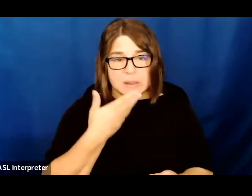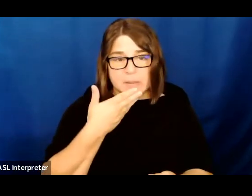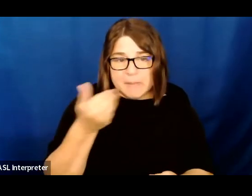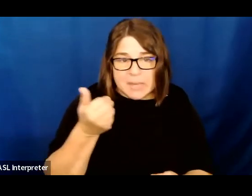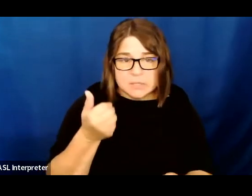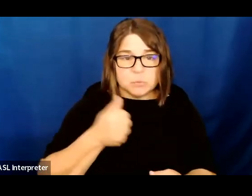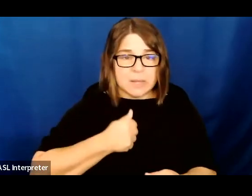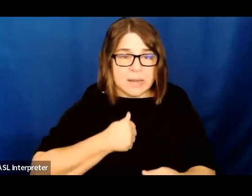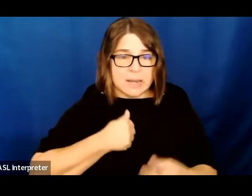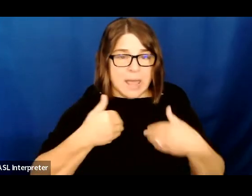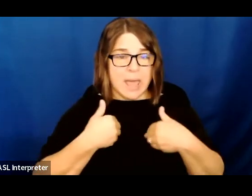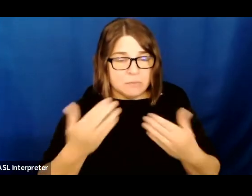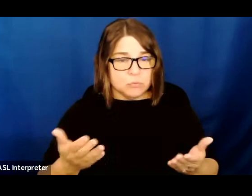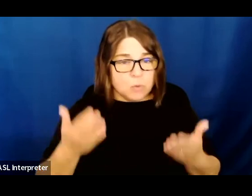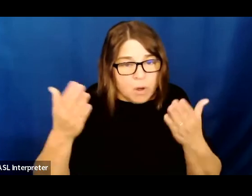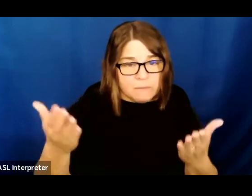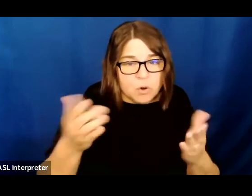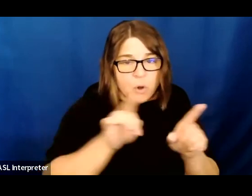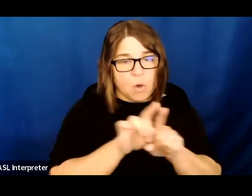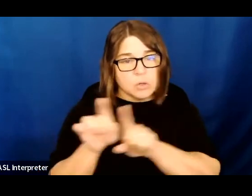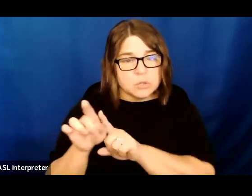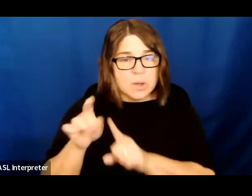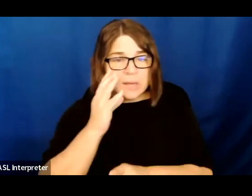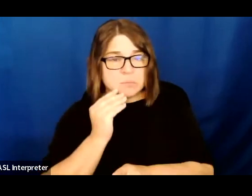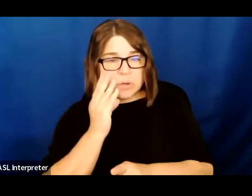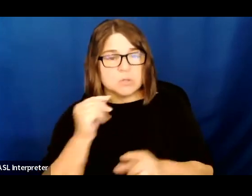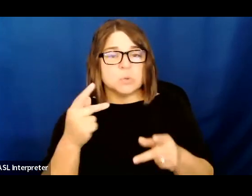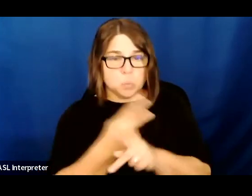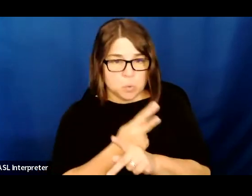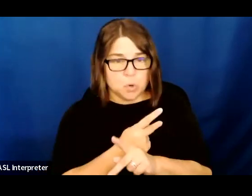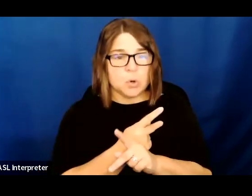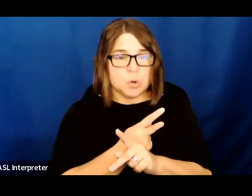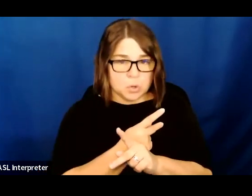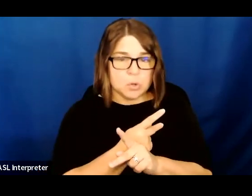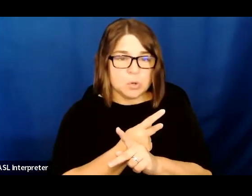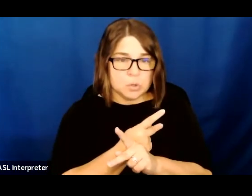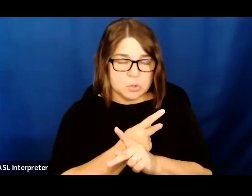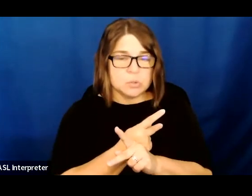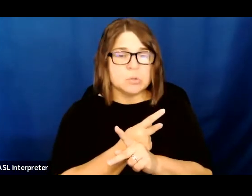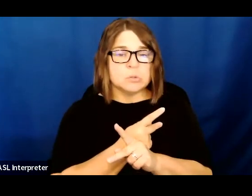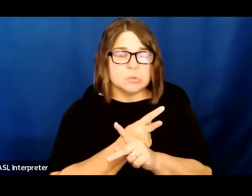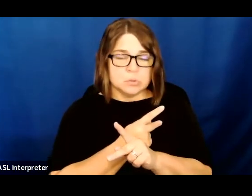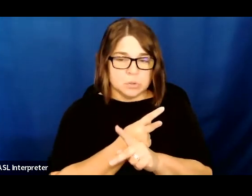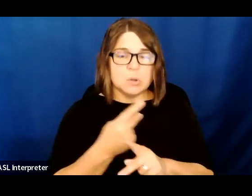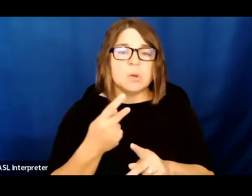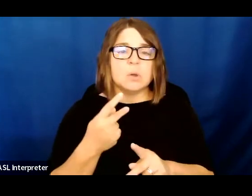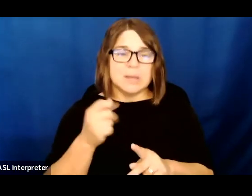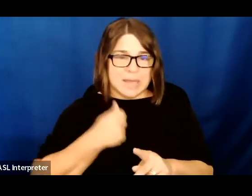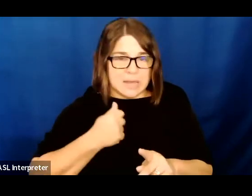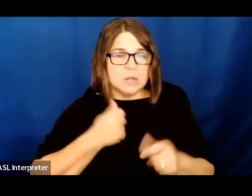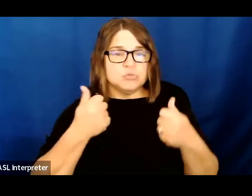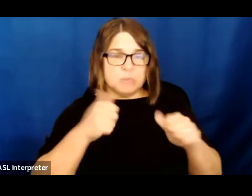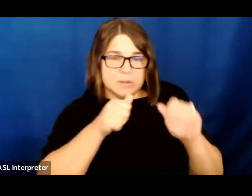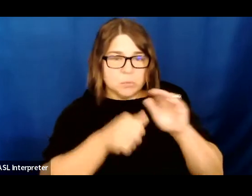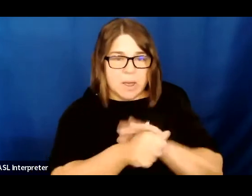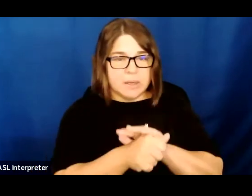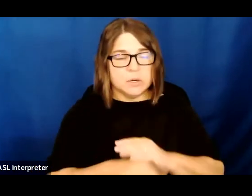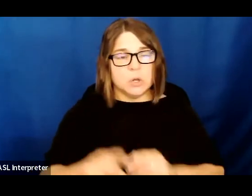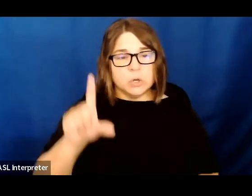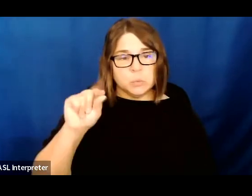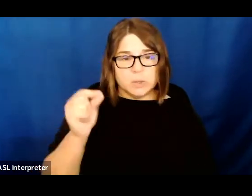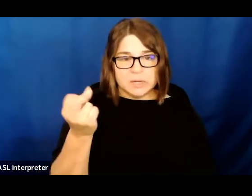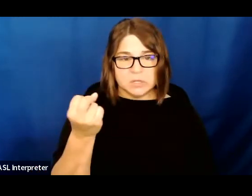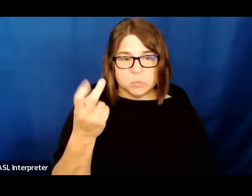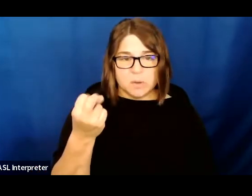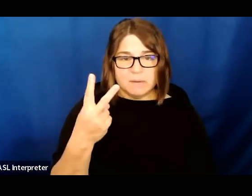offer, but also I experienced the worst of what authorities try to hide. In 2012, I was